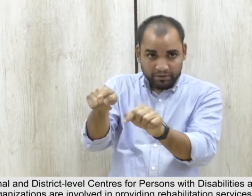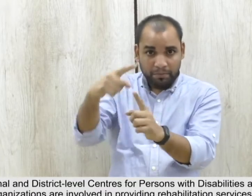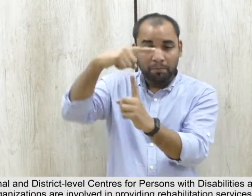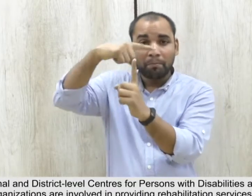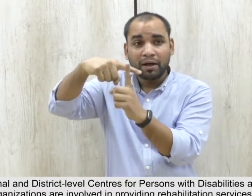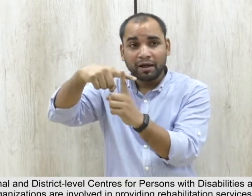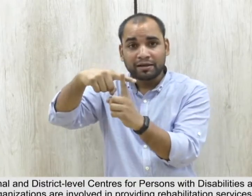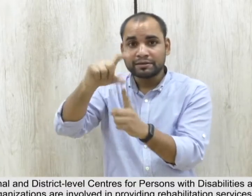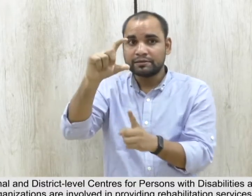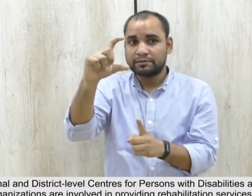is.